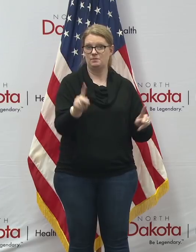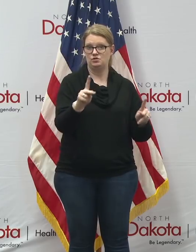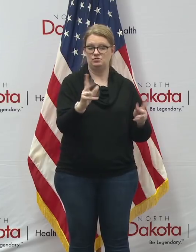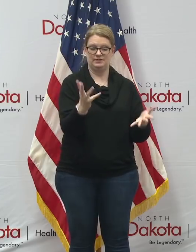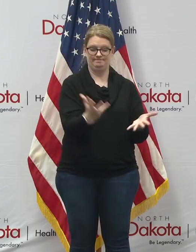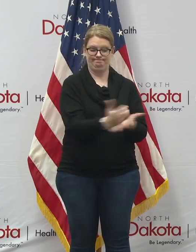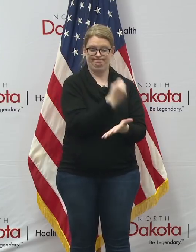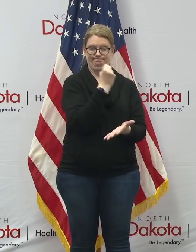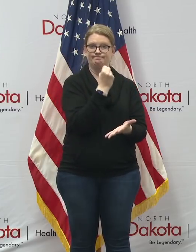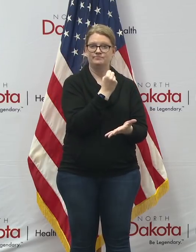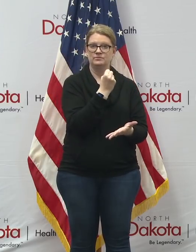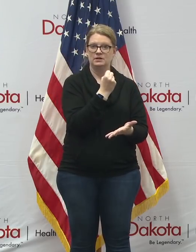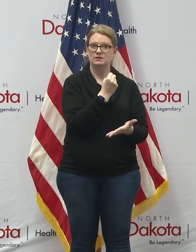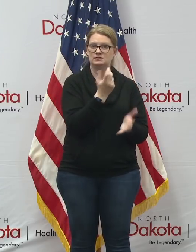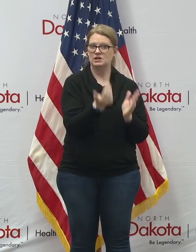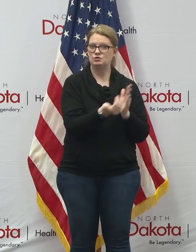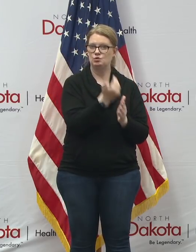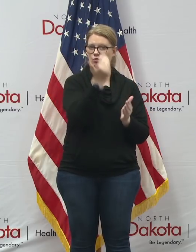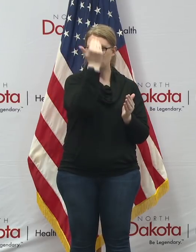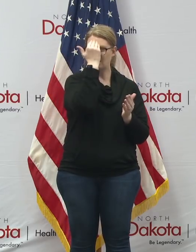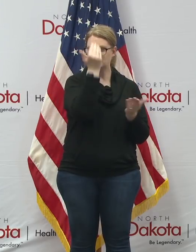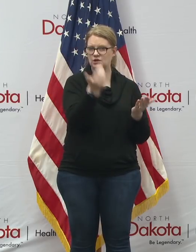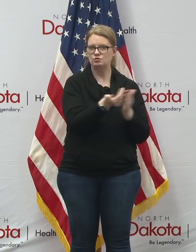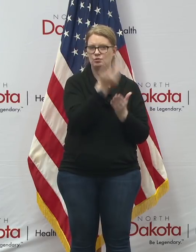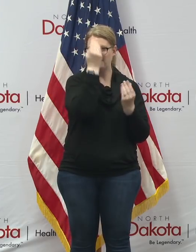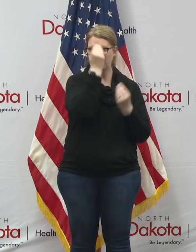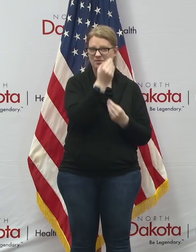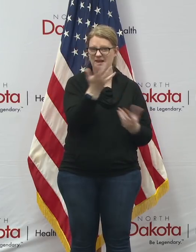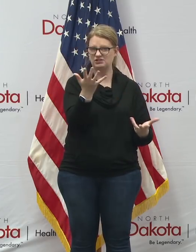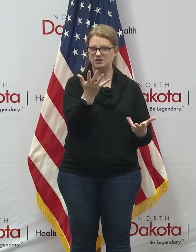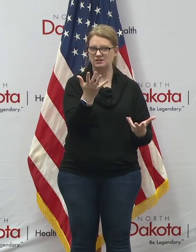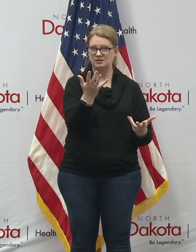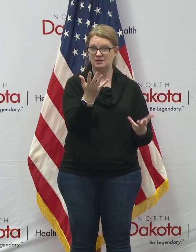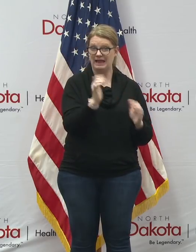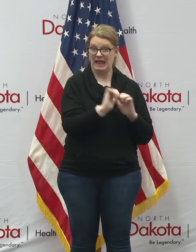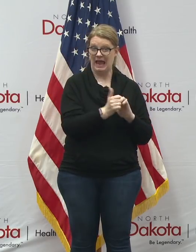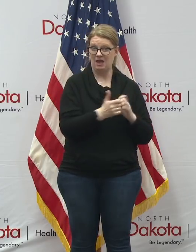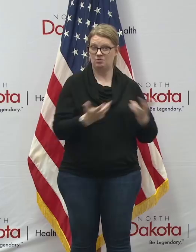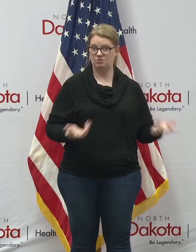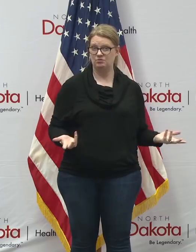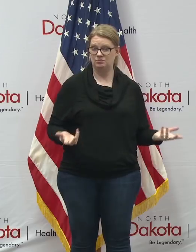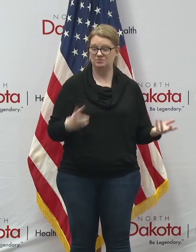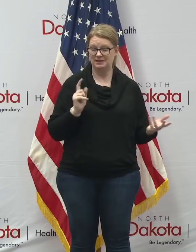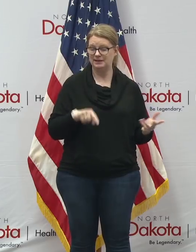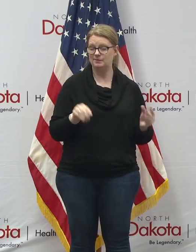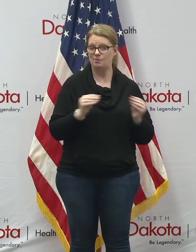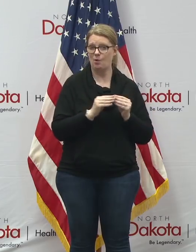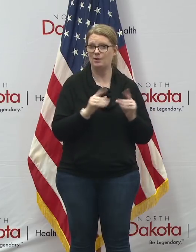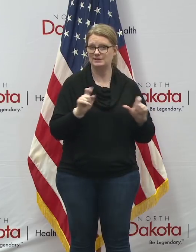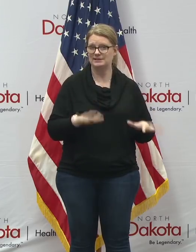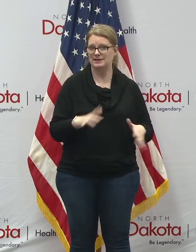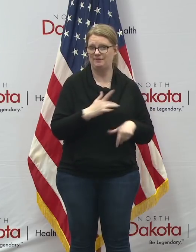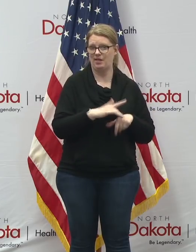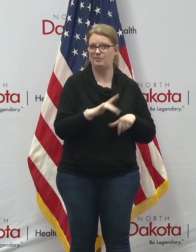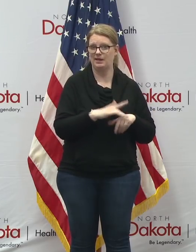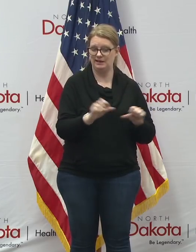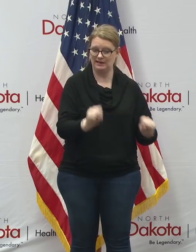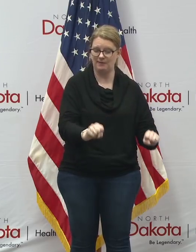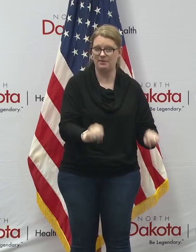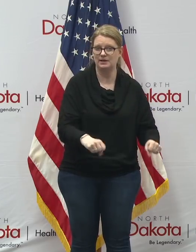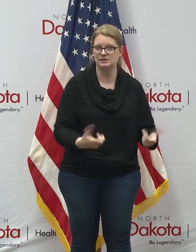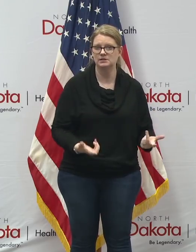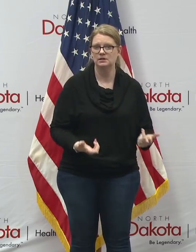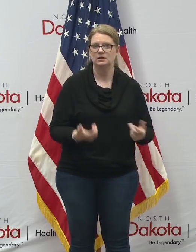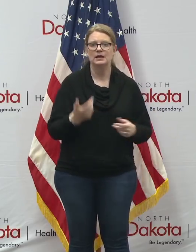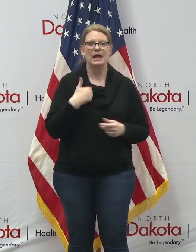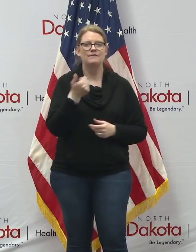some new knowledge and new information but to do that we've got to have uh more testing capability than what we have right now and we're we had a